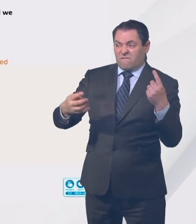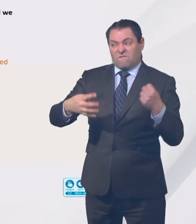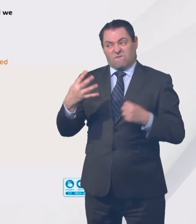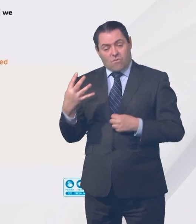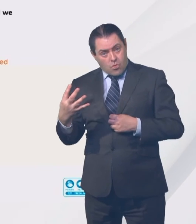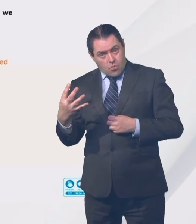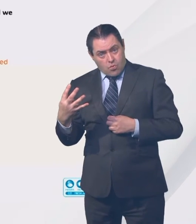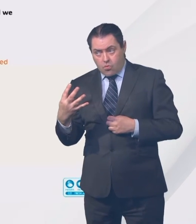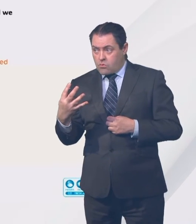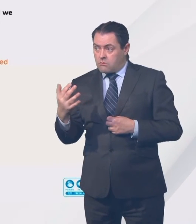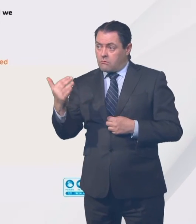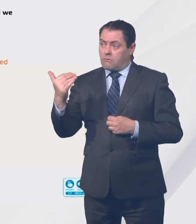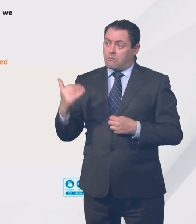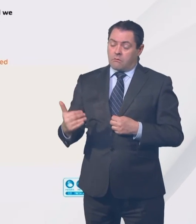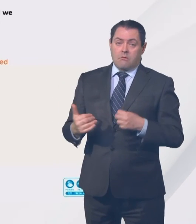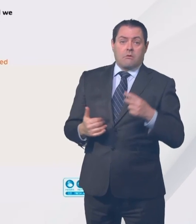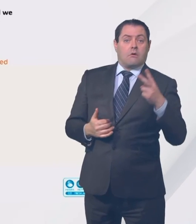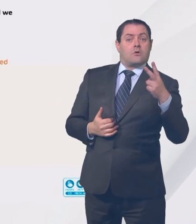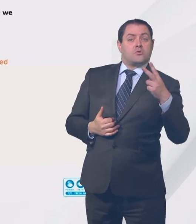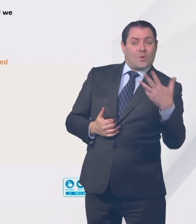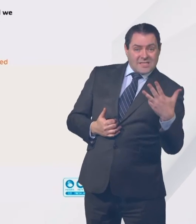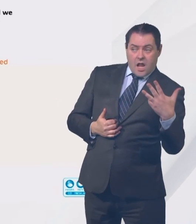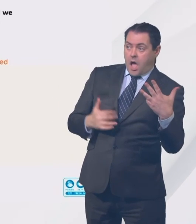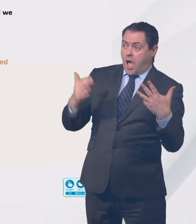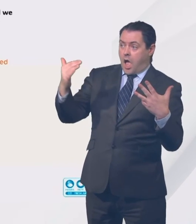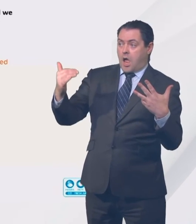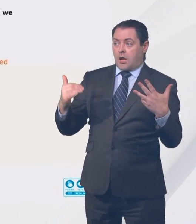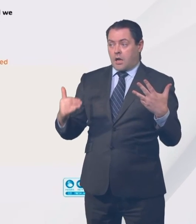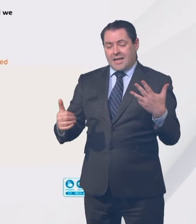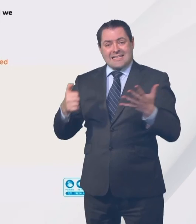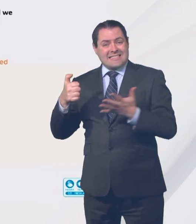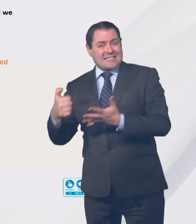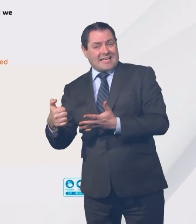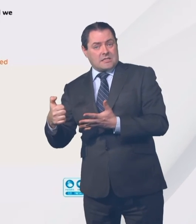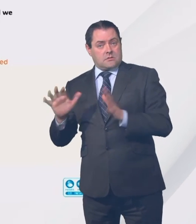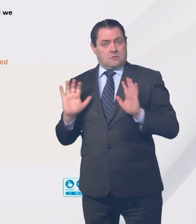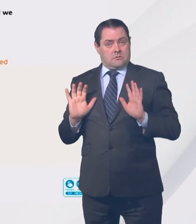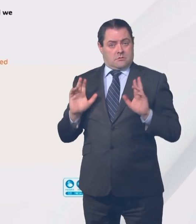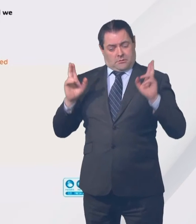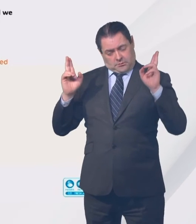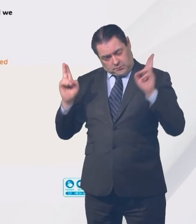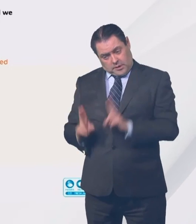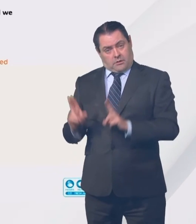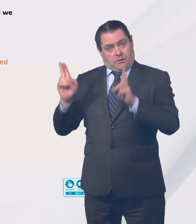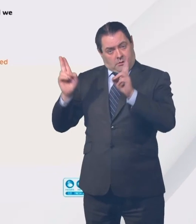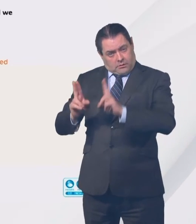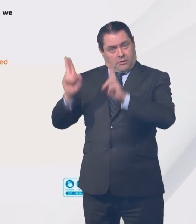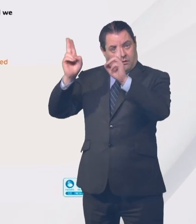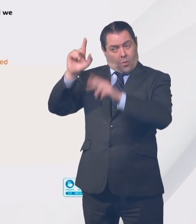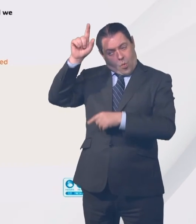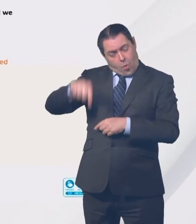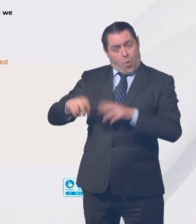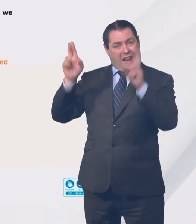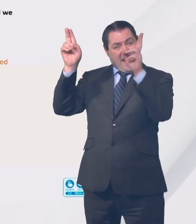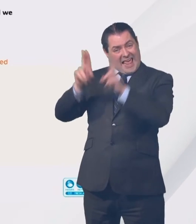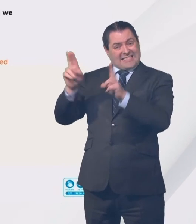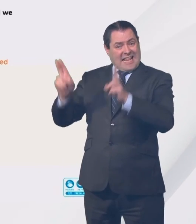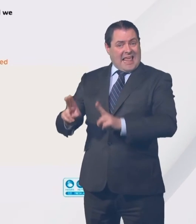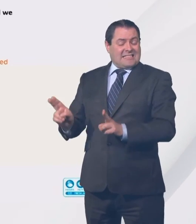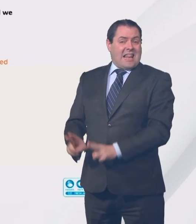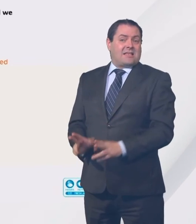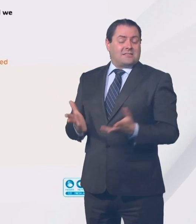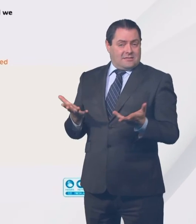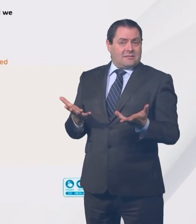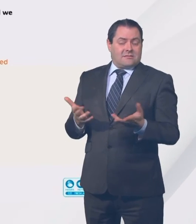54, instead of 21, it would be four. And at the highest age group on this, 55 to 64,